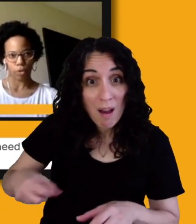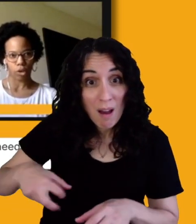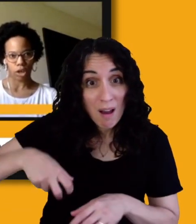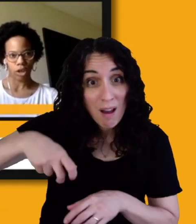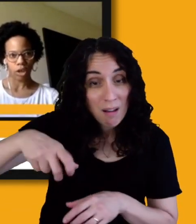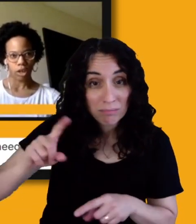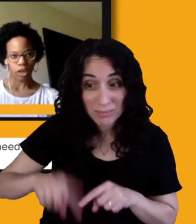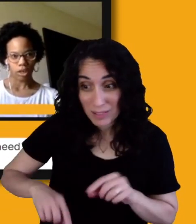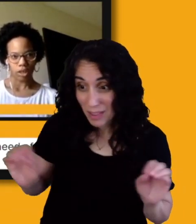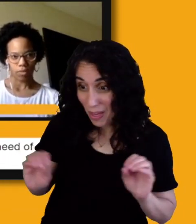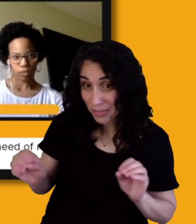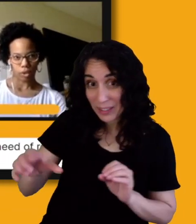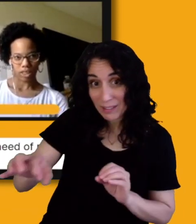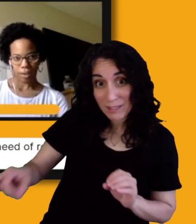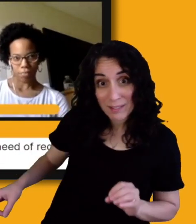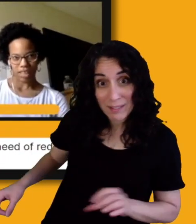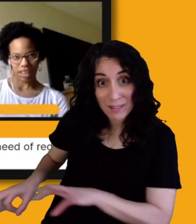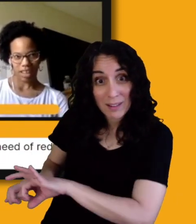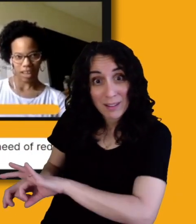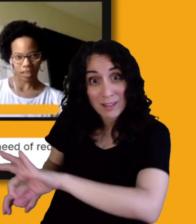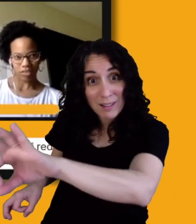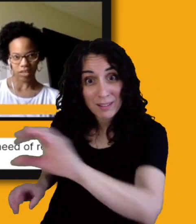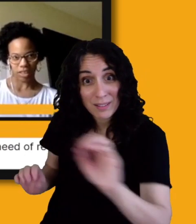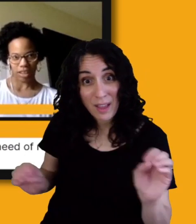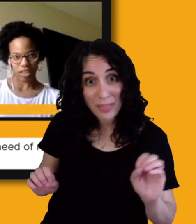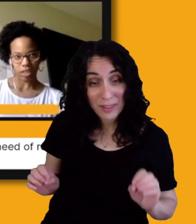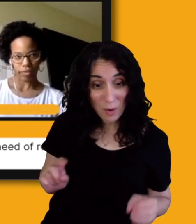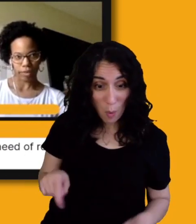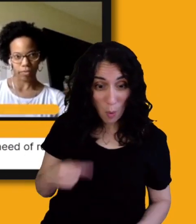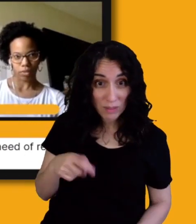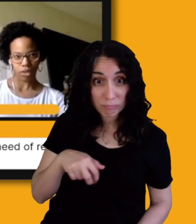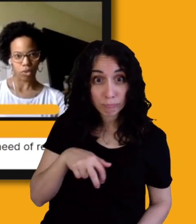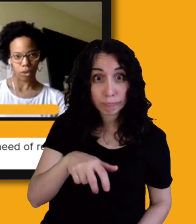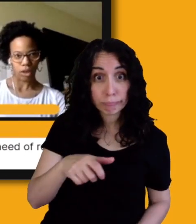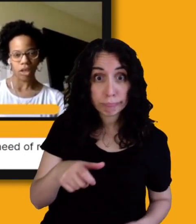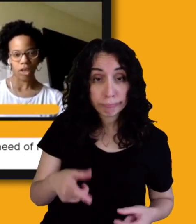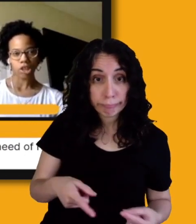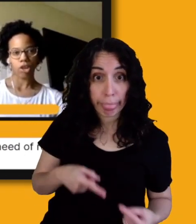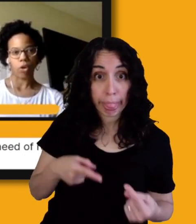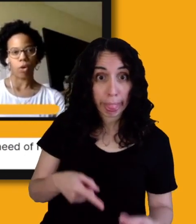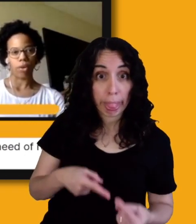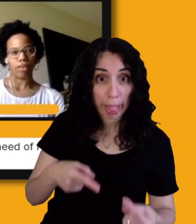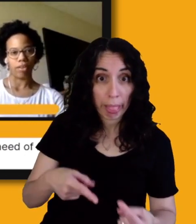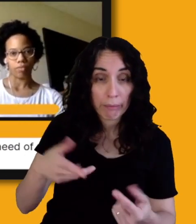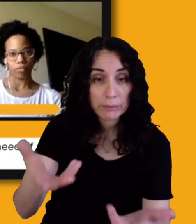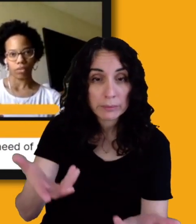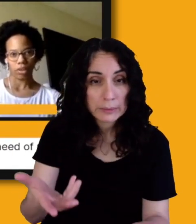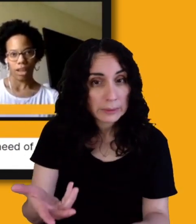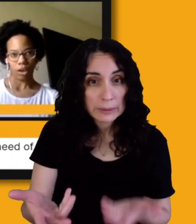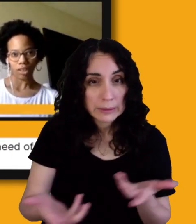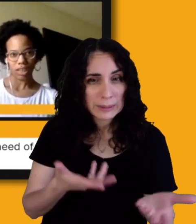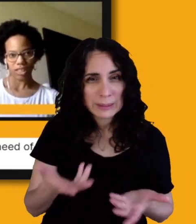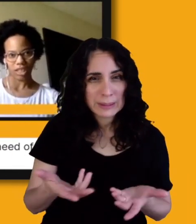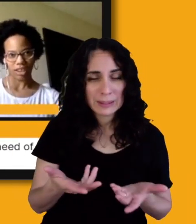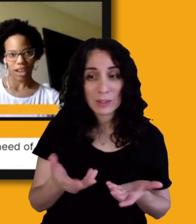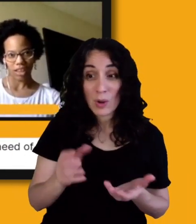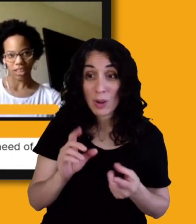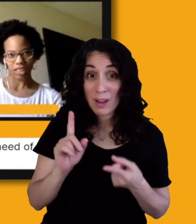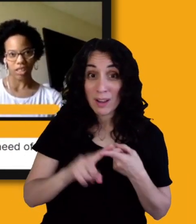the four steps that they had to get to the front of the door. So not only is there not an accessible